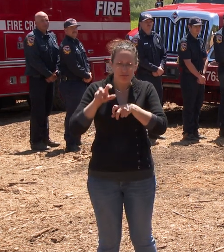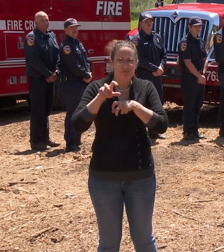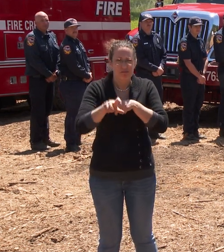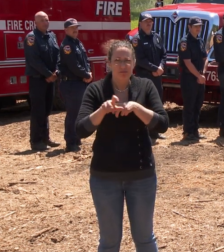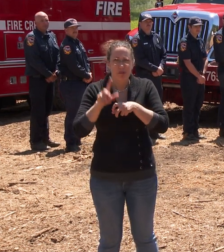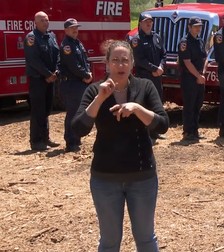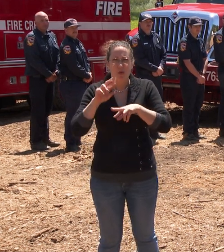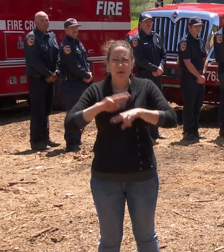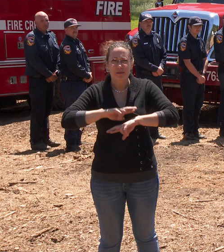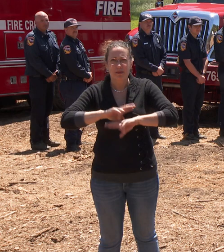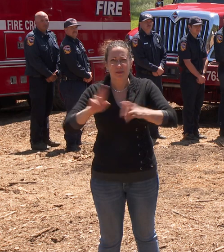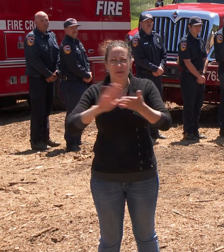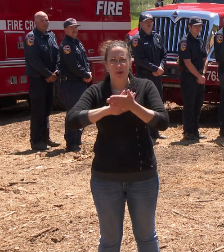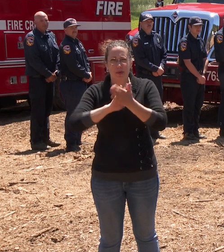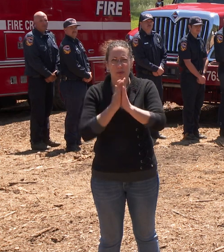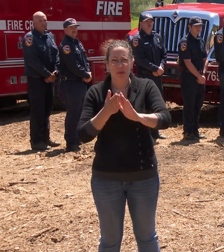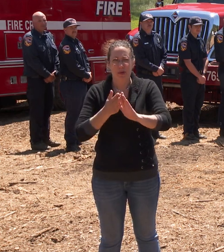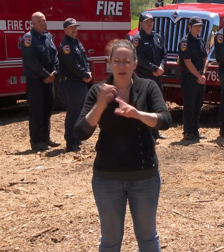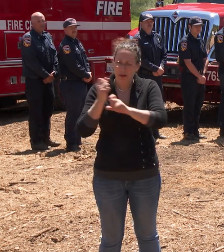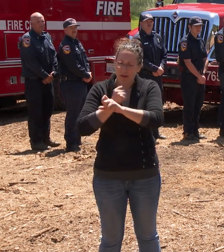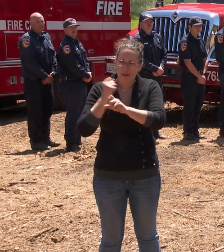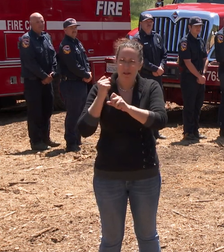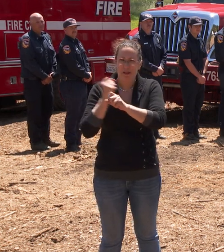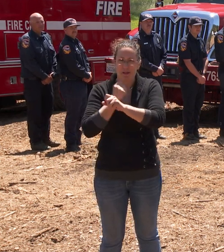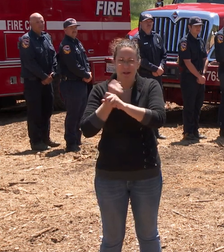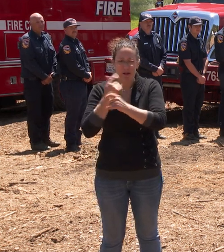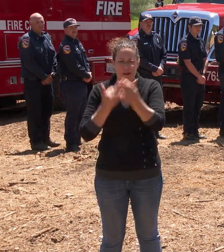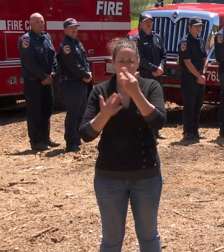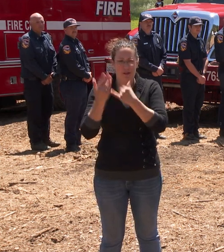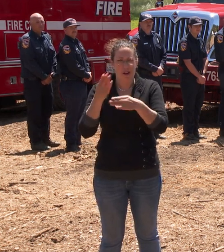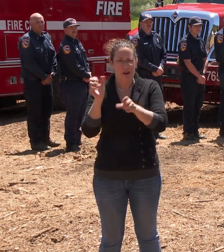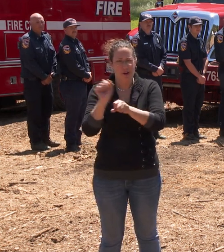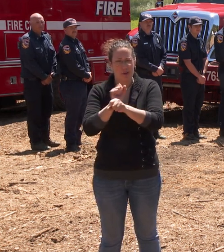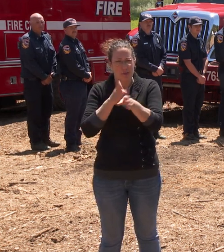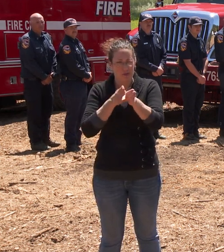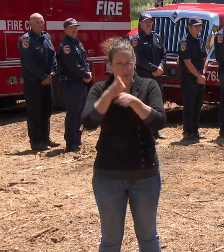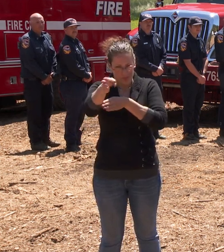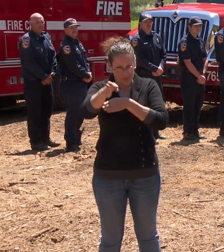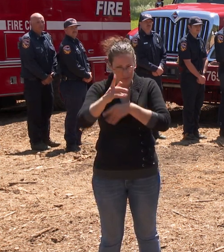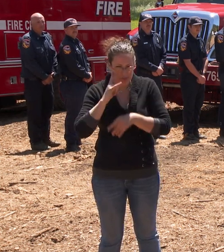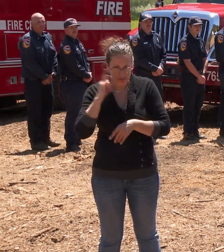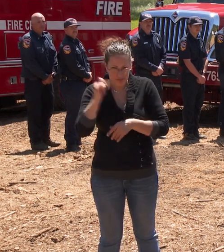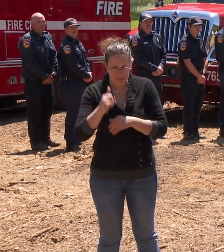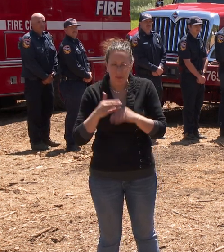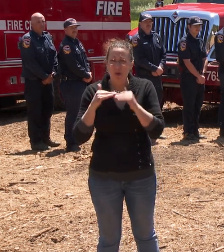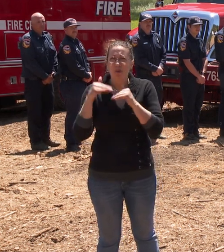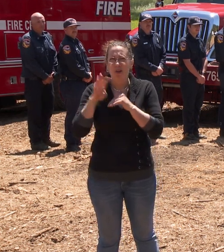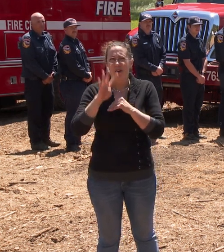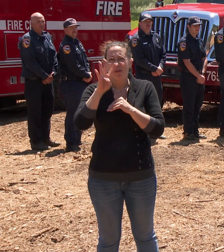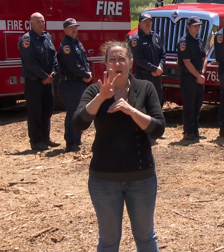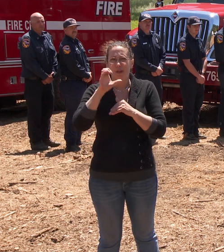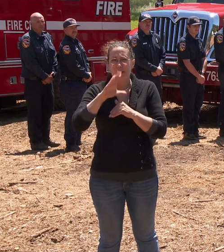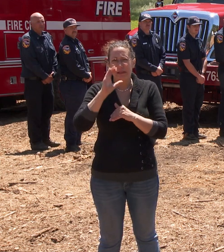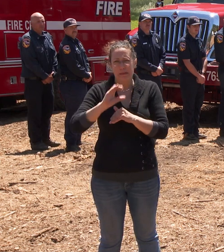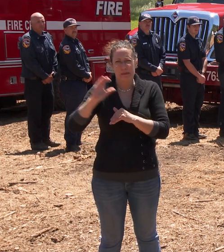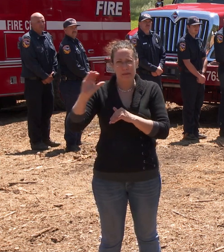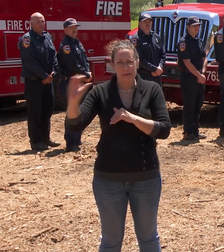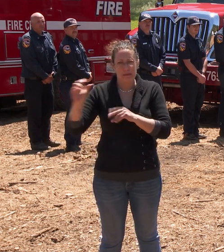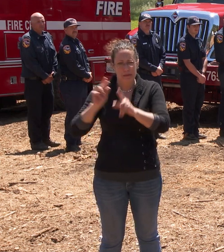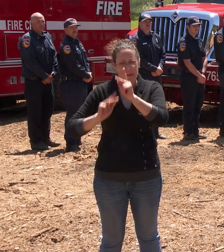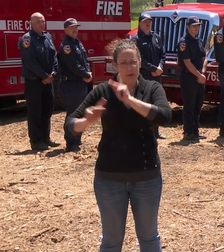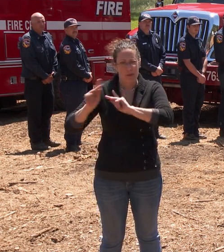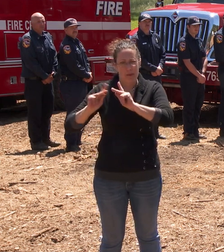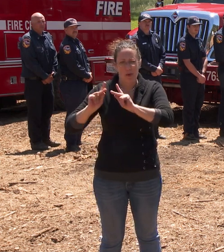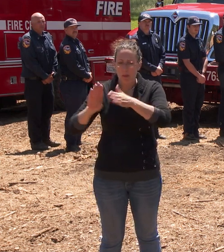to frontline firefighting careers. Right now more than 400 CCC Corps members are completing